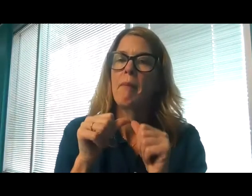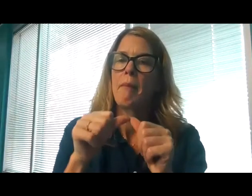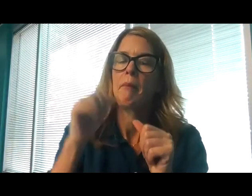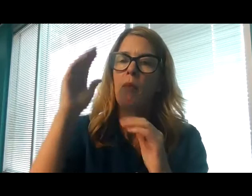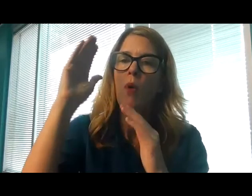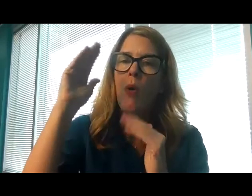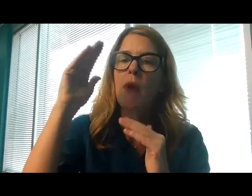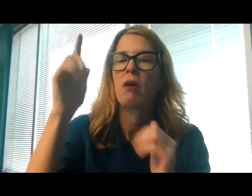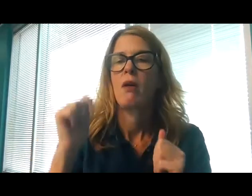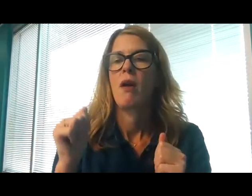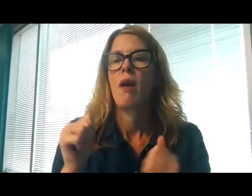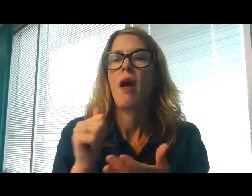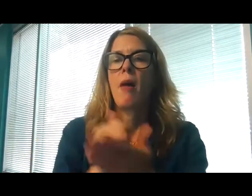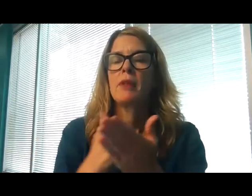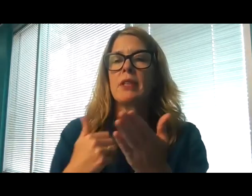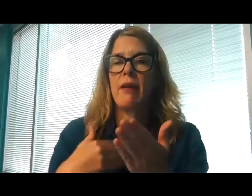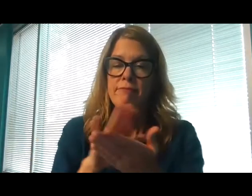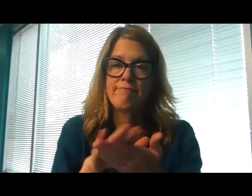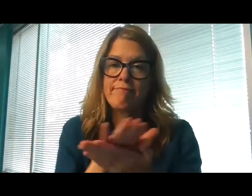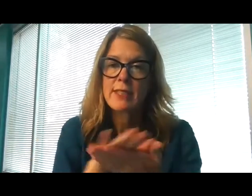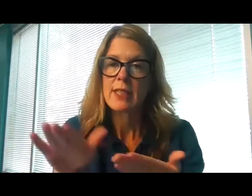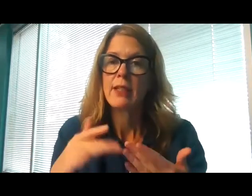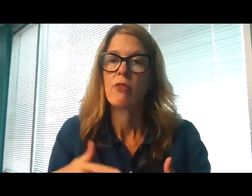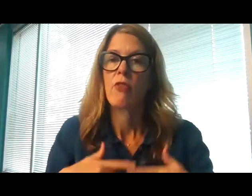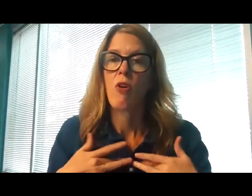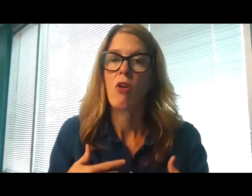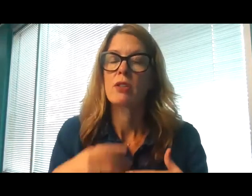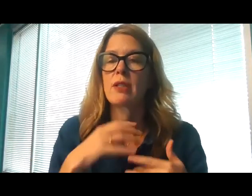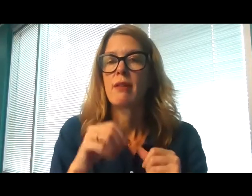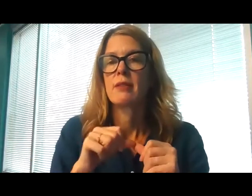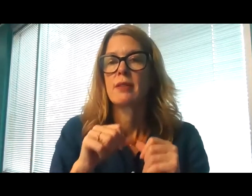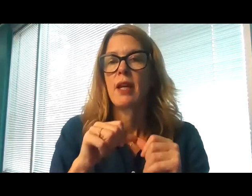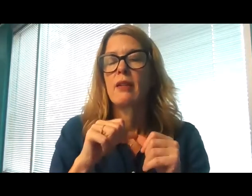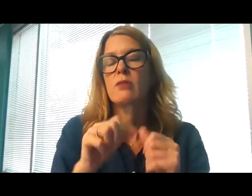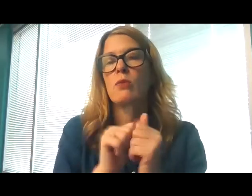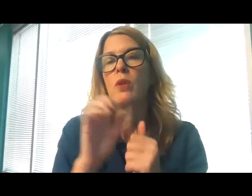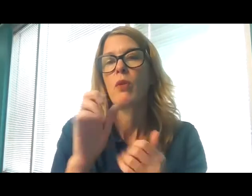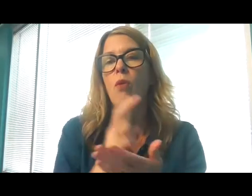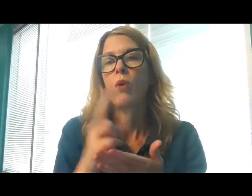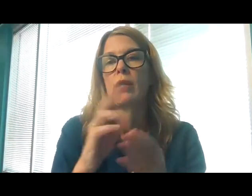Create in us clean hearts, O God, and sustain us with your Holy Spirit.